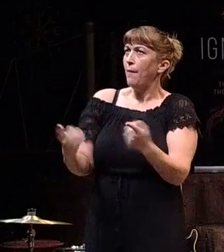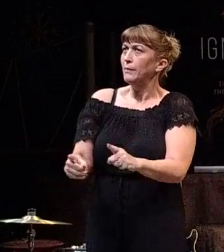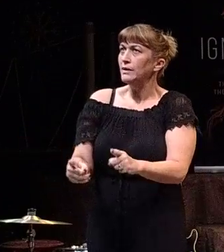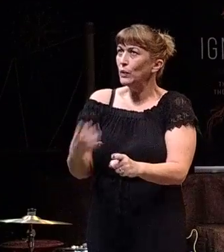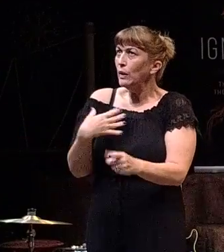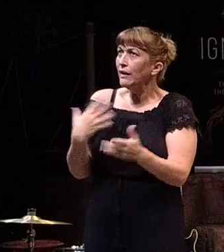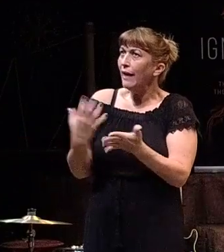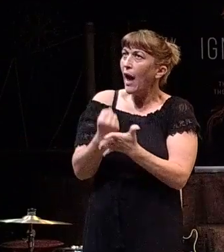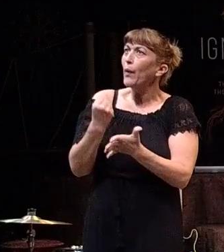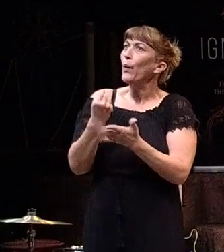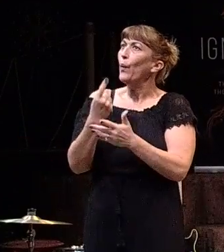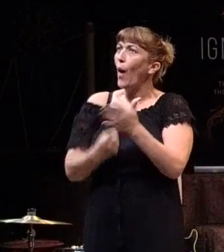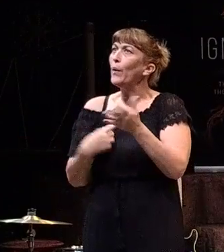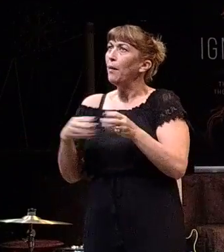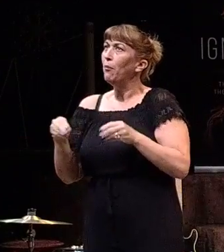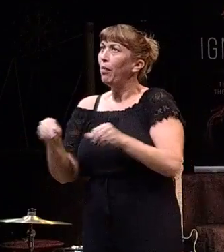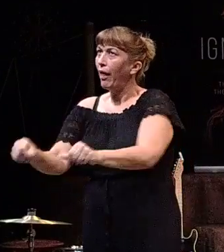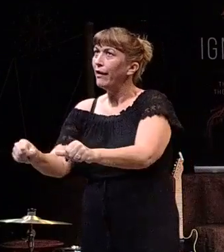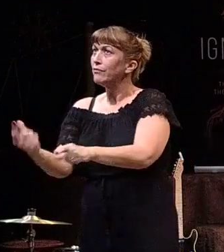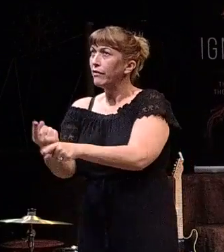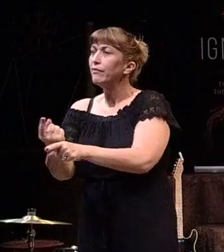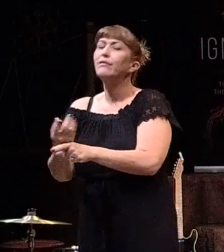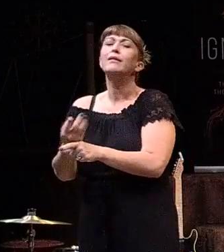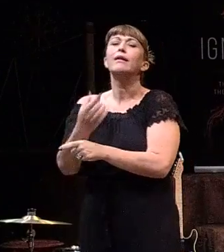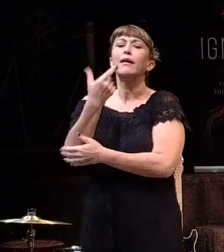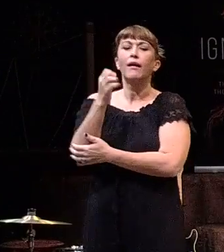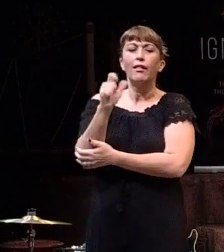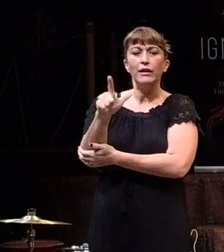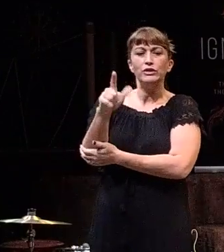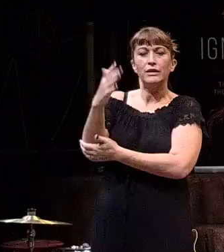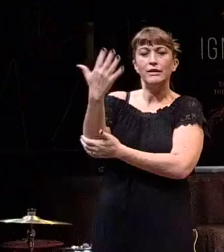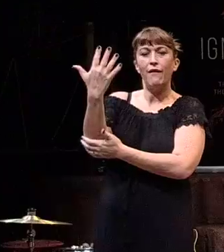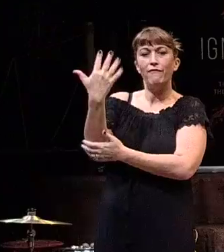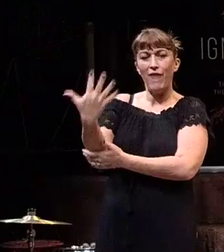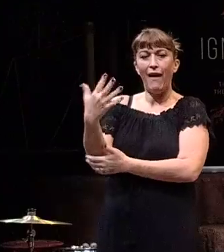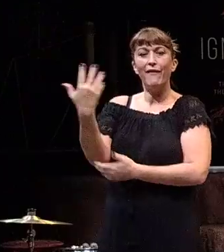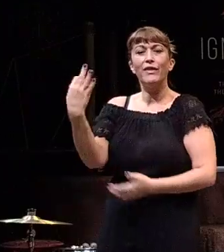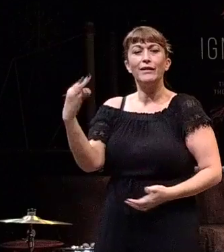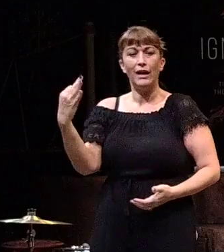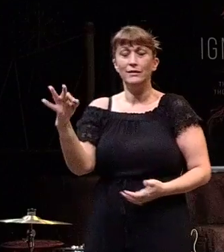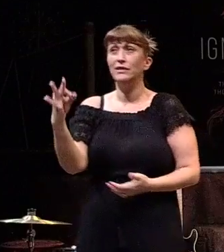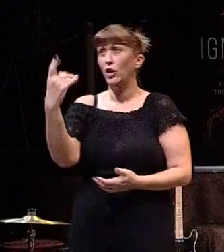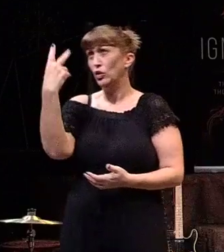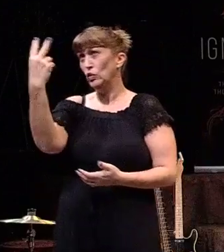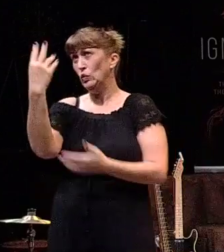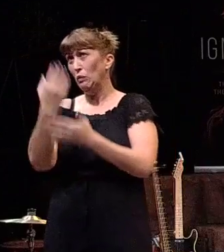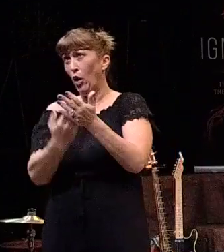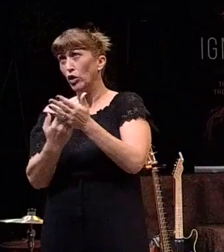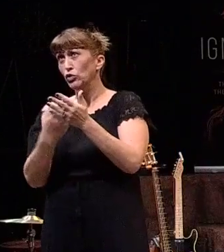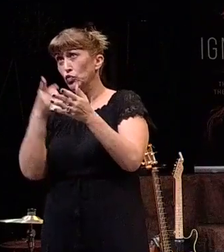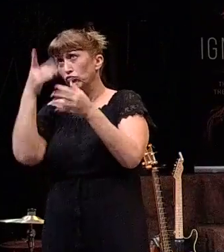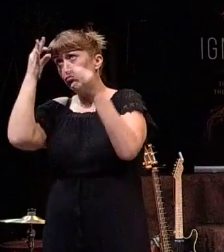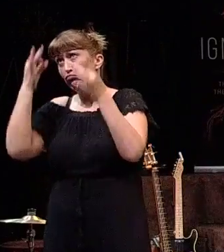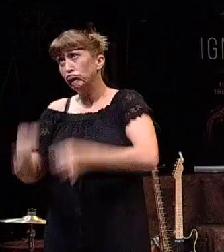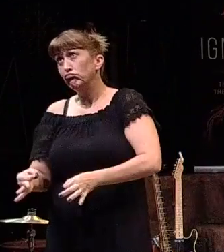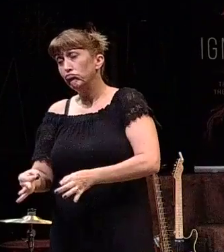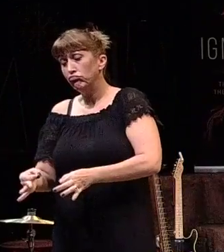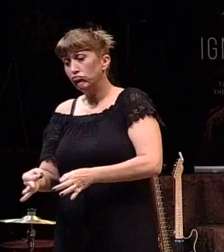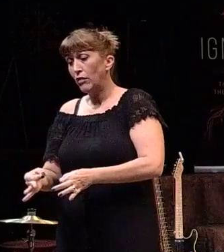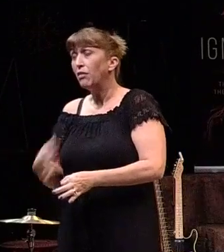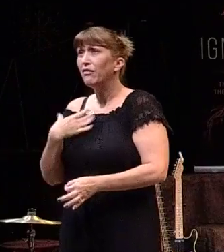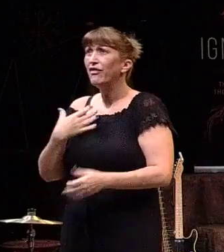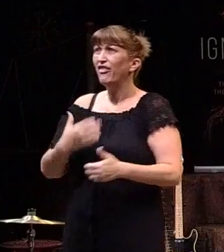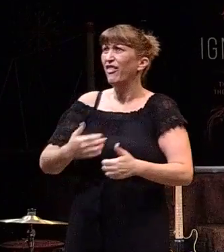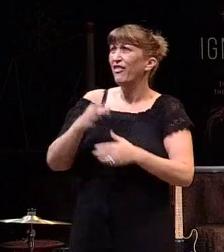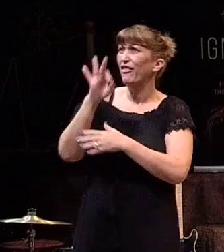And so in Galatians 5, 19, the Bible reads that there are two parts that you can choose to live by. You can choose to live by your